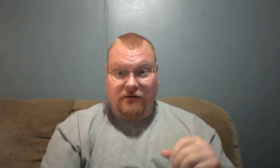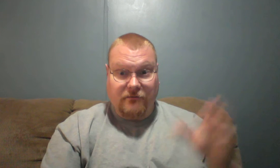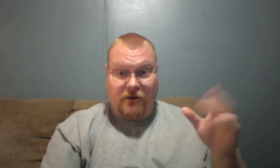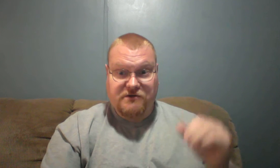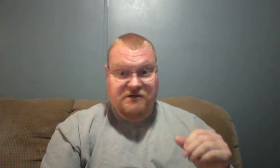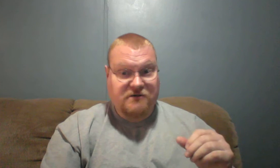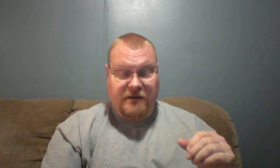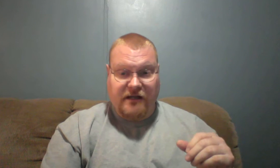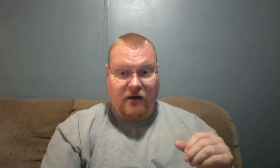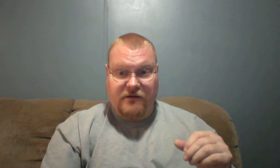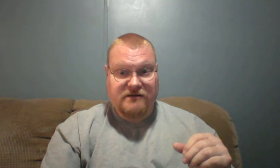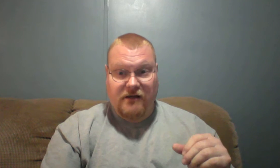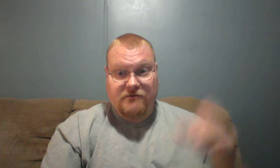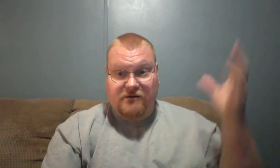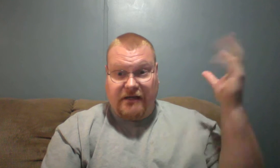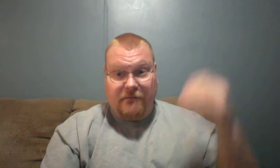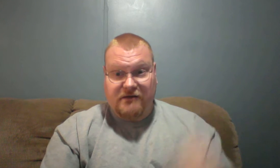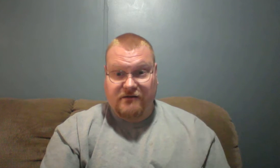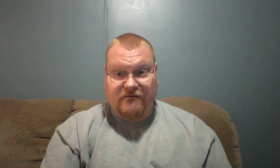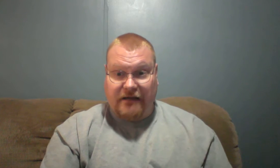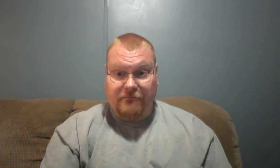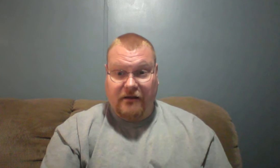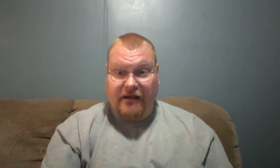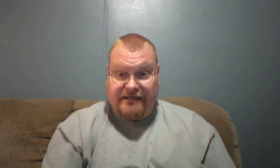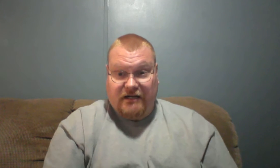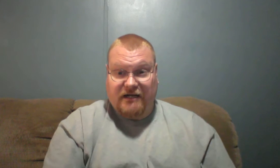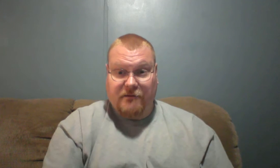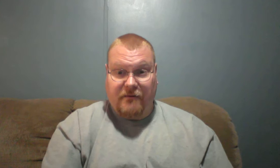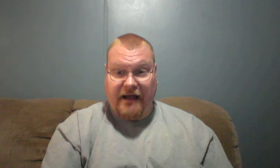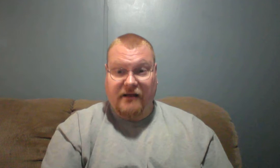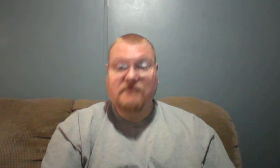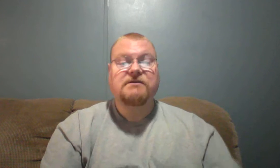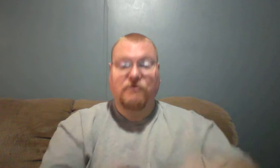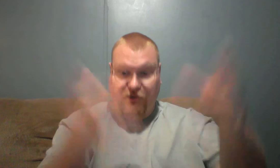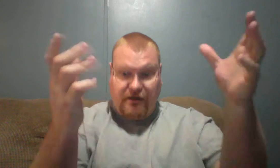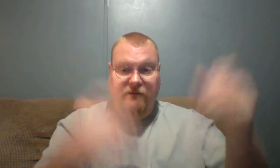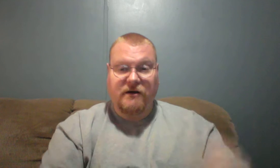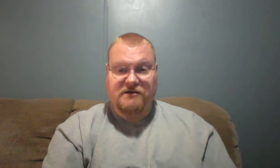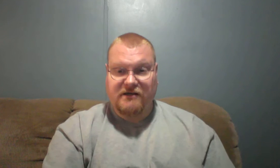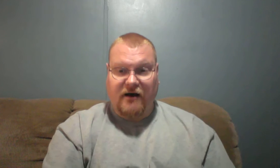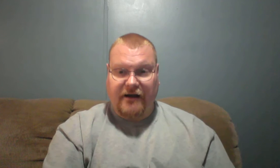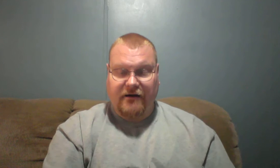Moses has been gone this long, so he must have, he's not coming back. So, you need to build us a God, Aaron.